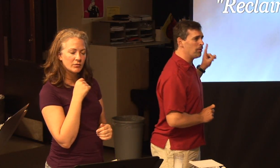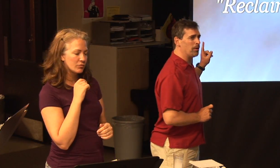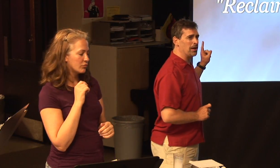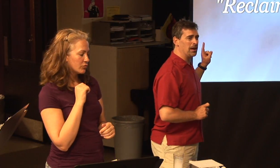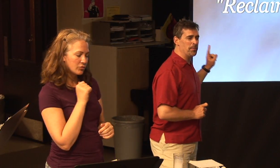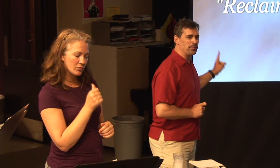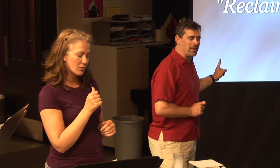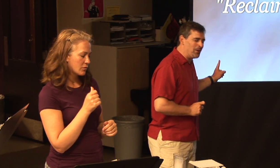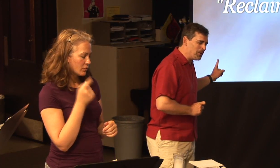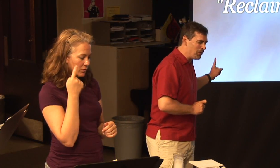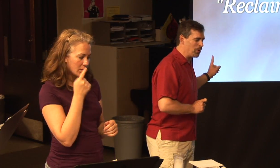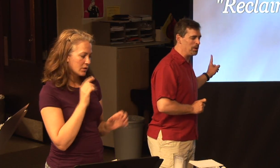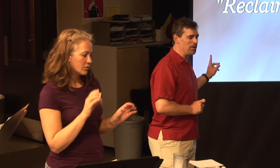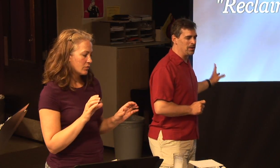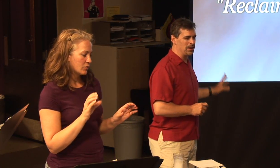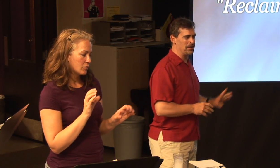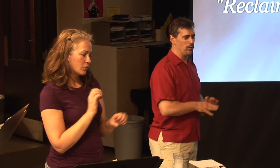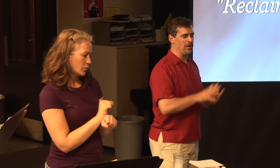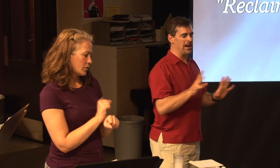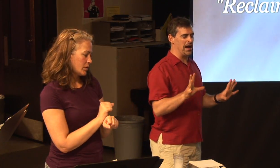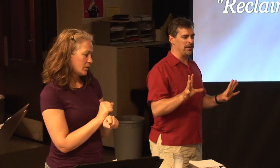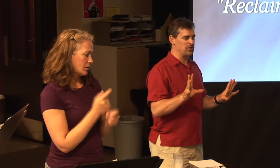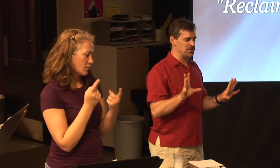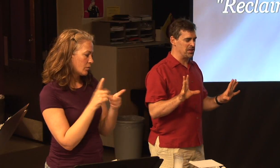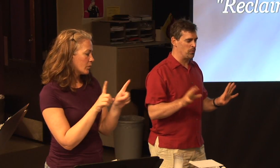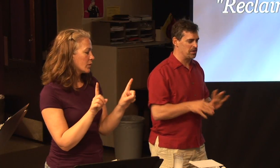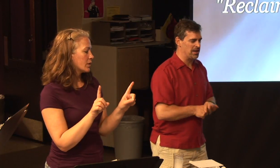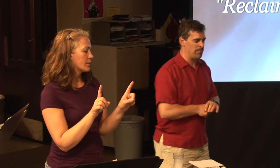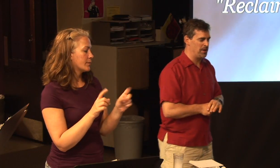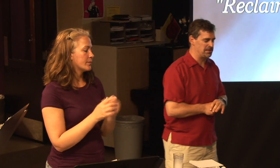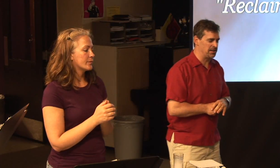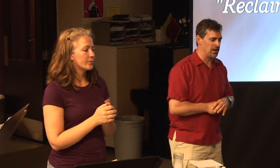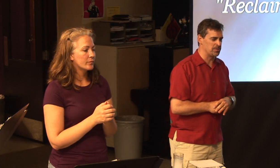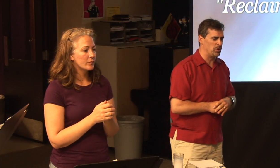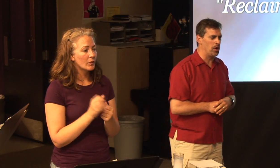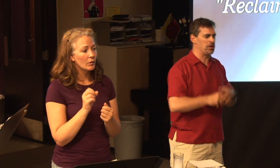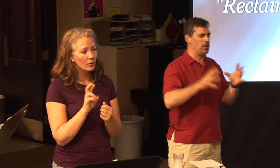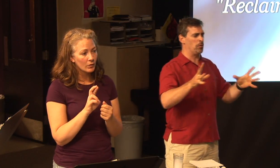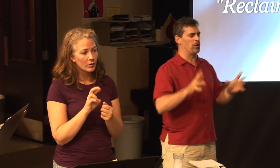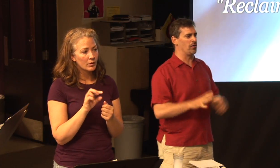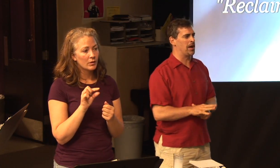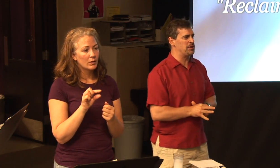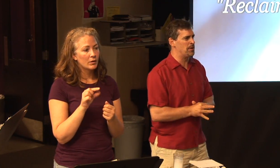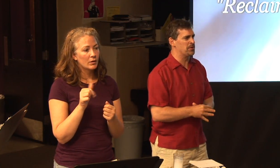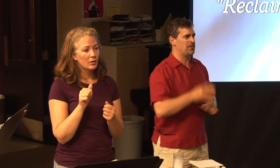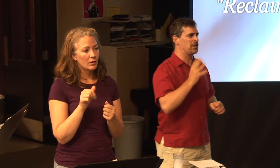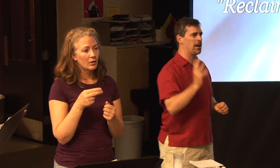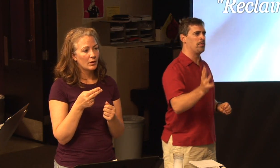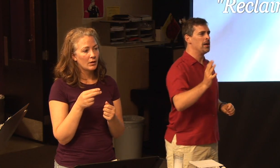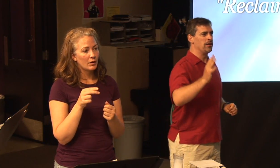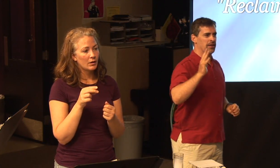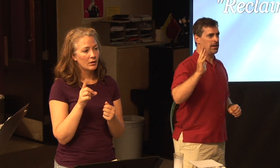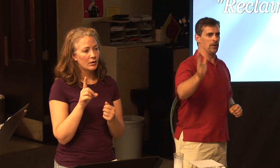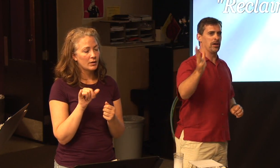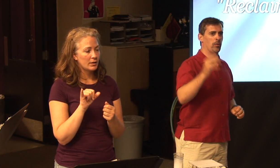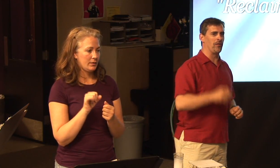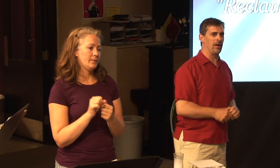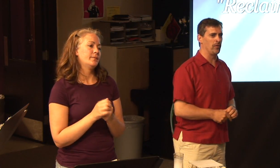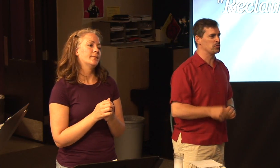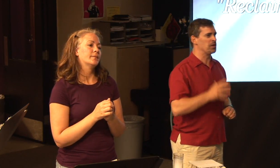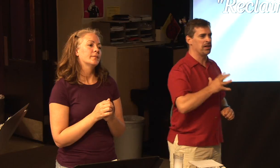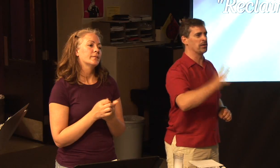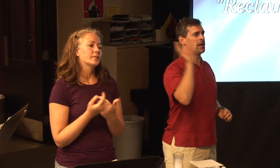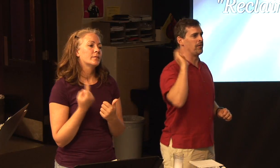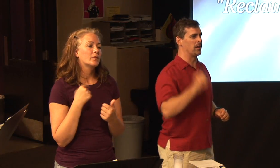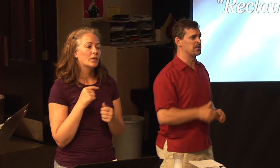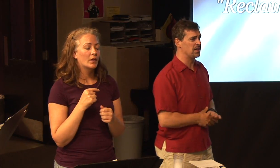You know, Or, In movie Gandhi, There's a scene where this guy basically tells him, know what? The way we're going to overcome these people, Is every time they, You know, Kill one